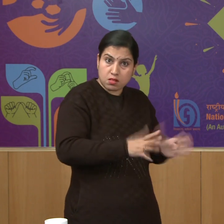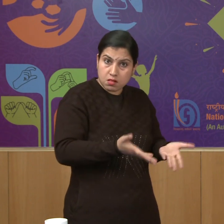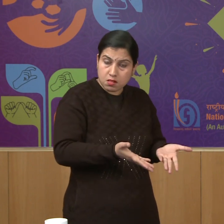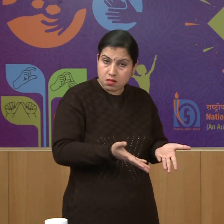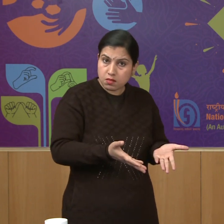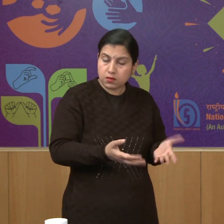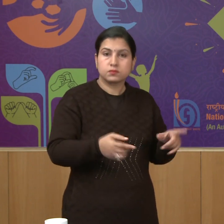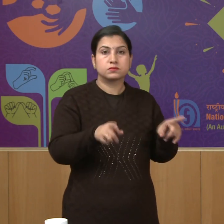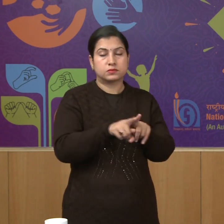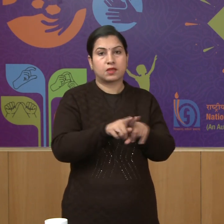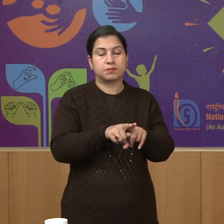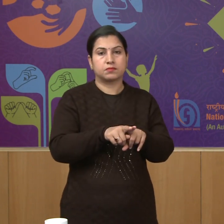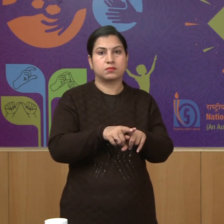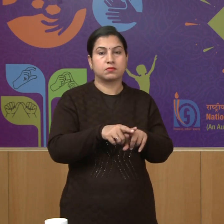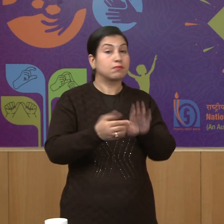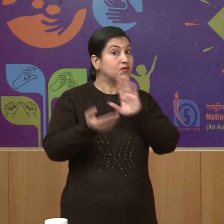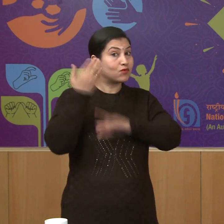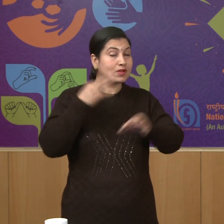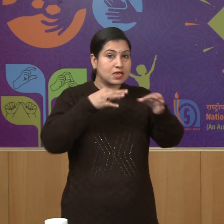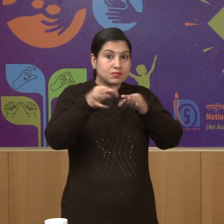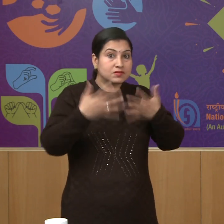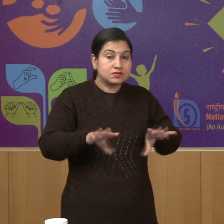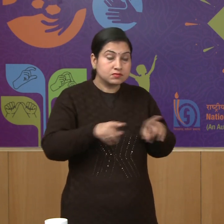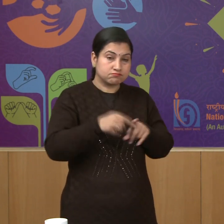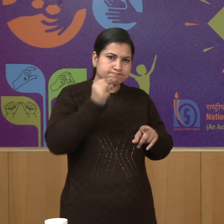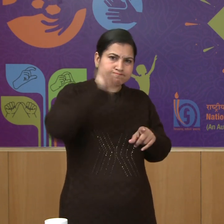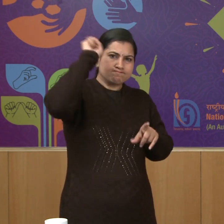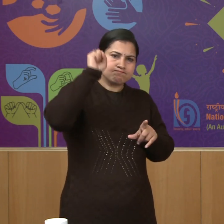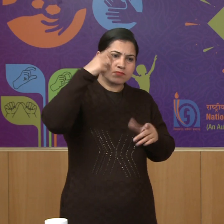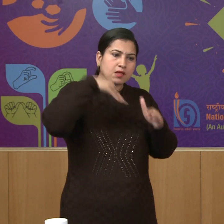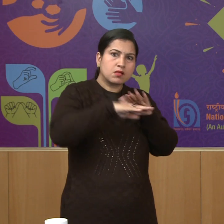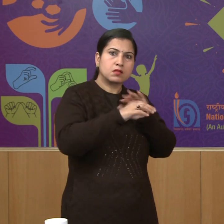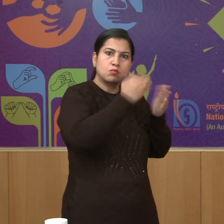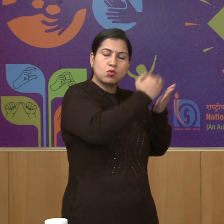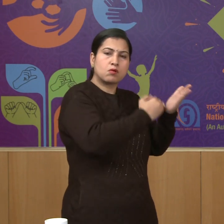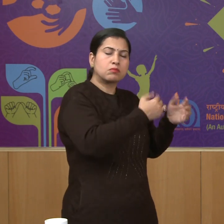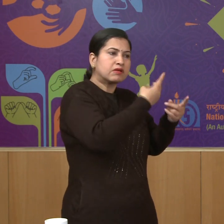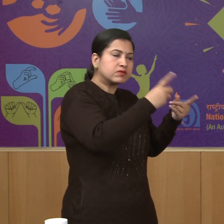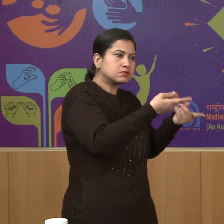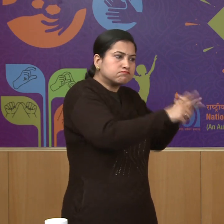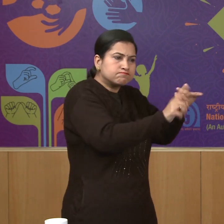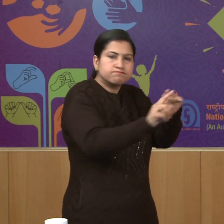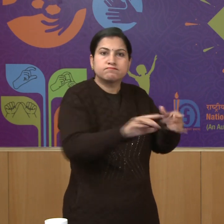We also covered the events of the revolt and the places